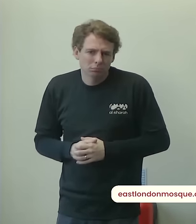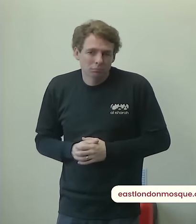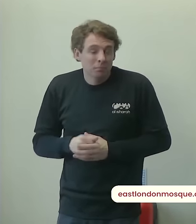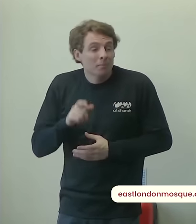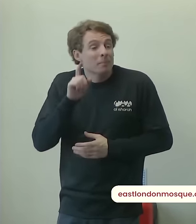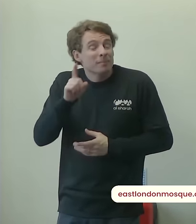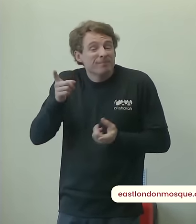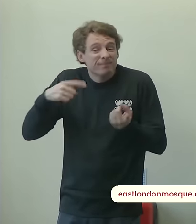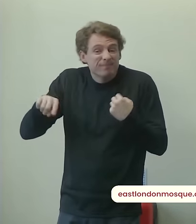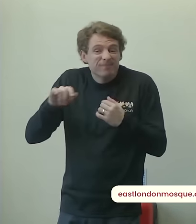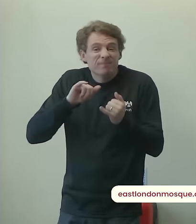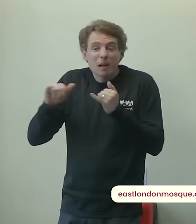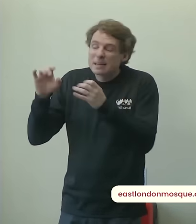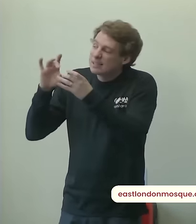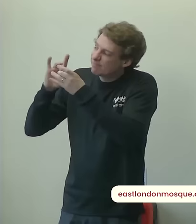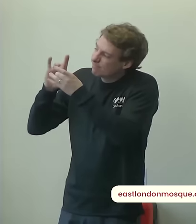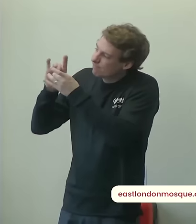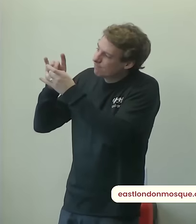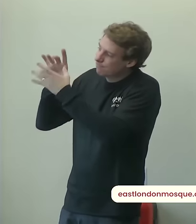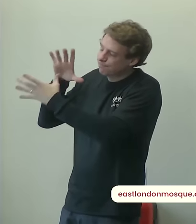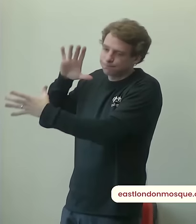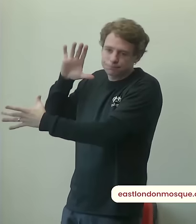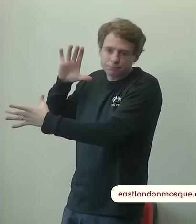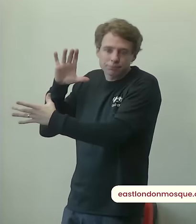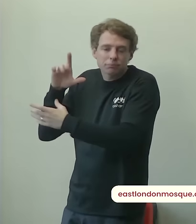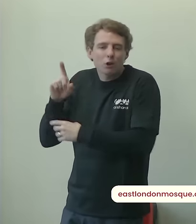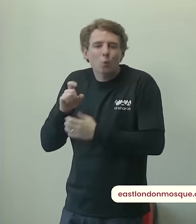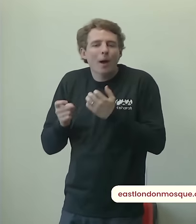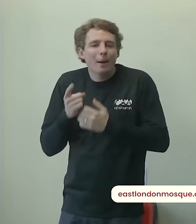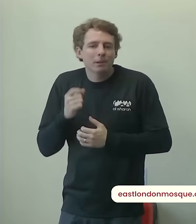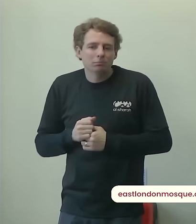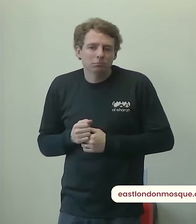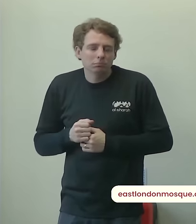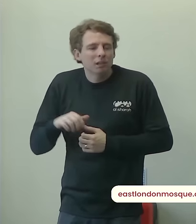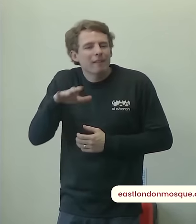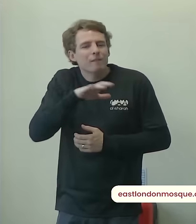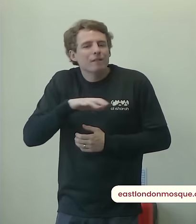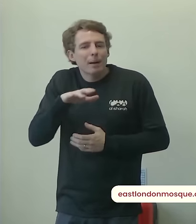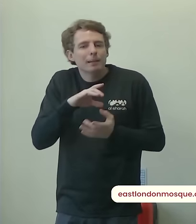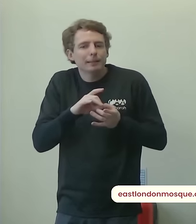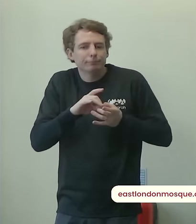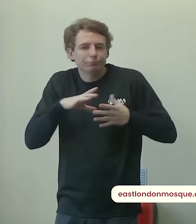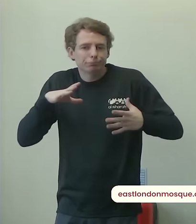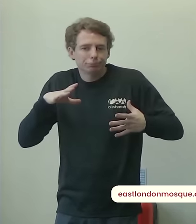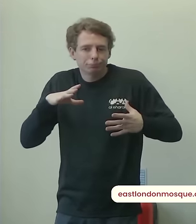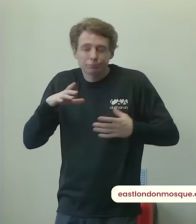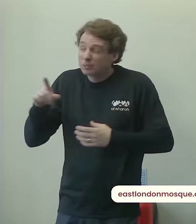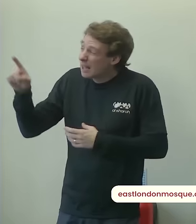your family breaks your relation breaks your connection with allah breaks is that what it was all about